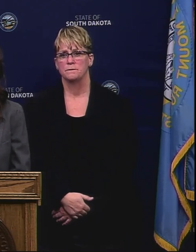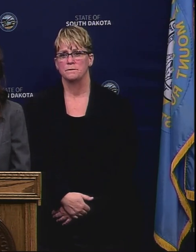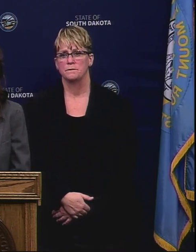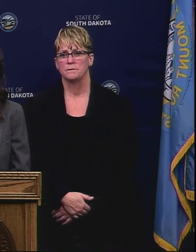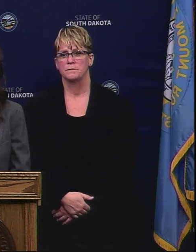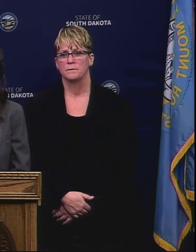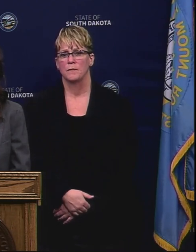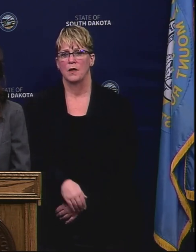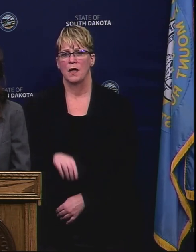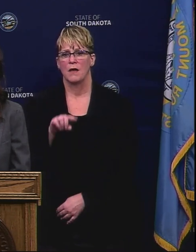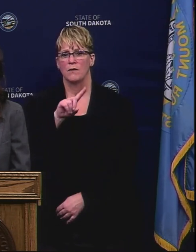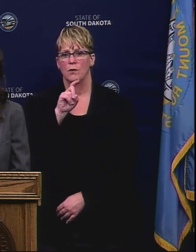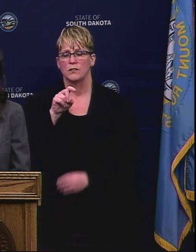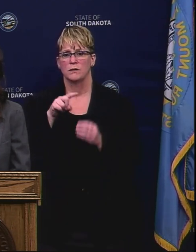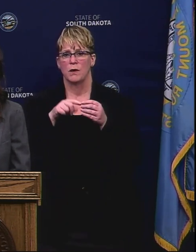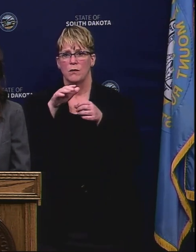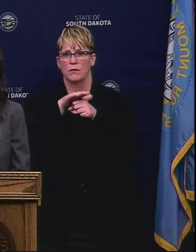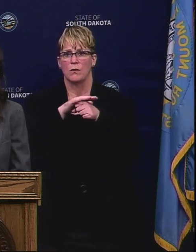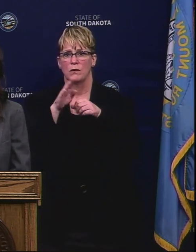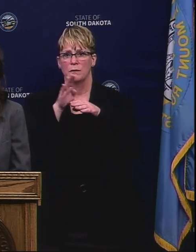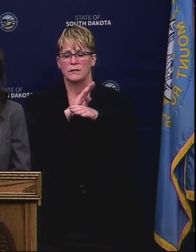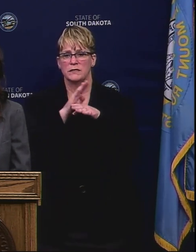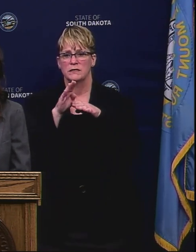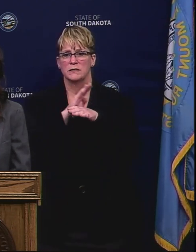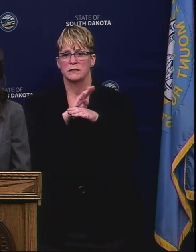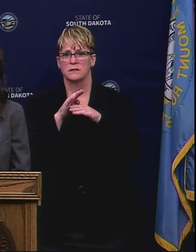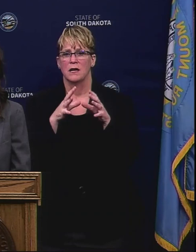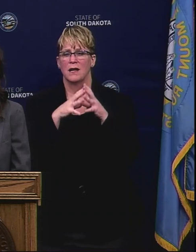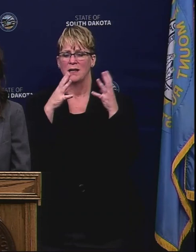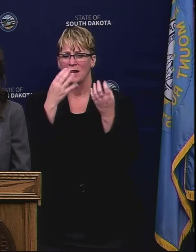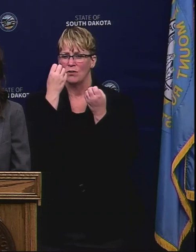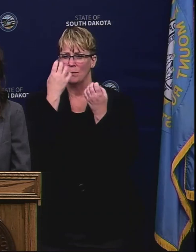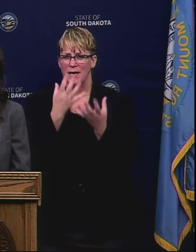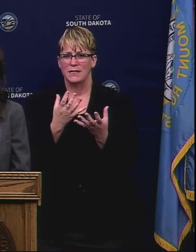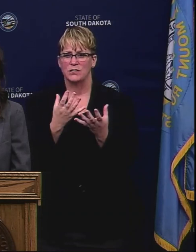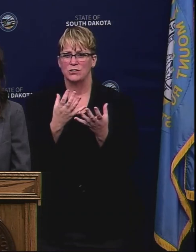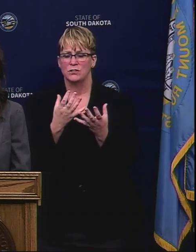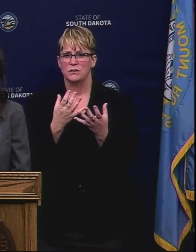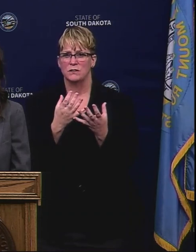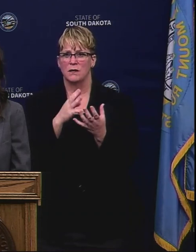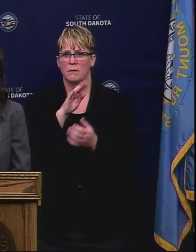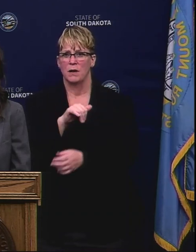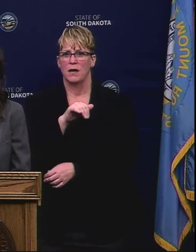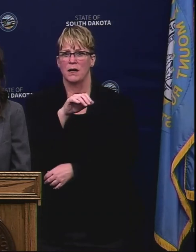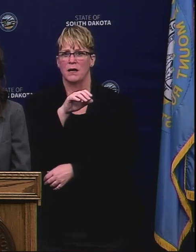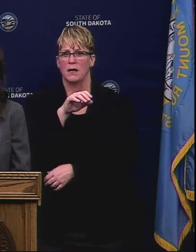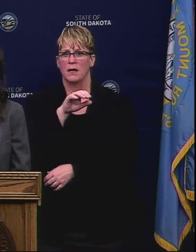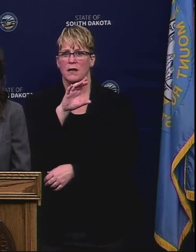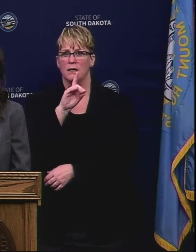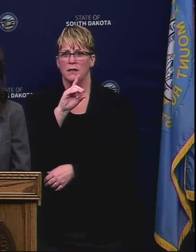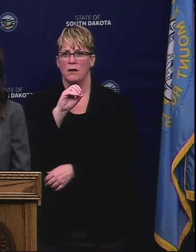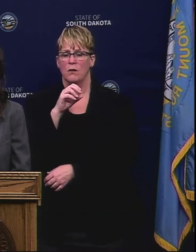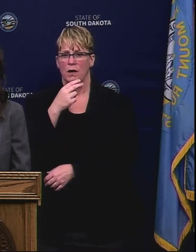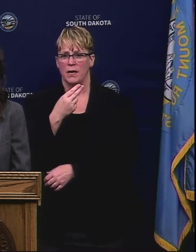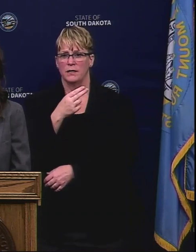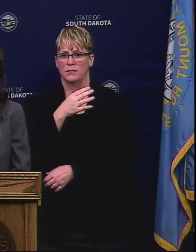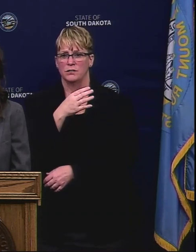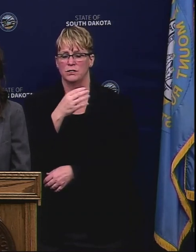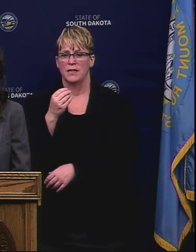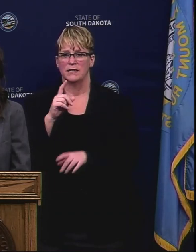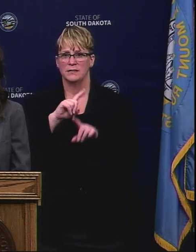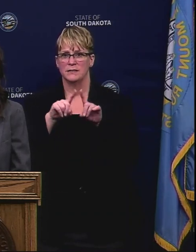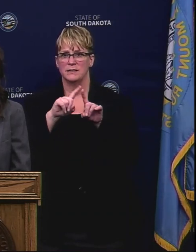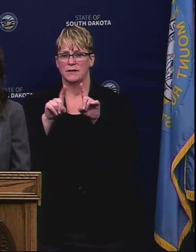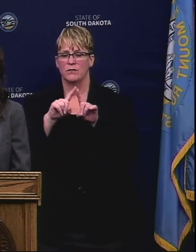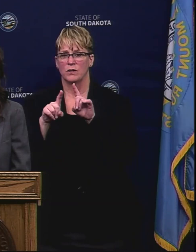local business. Obviously, there's kind of like a lot of information being pumped out by the DOH and obviously news outlets.